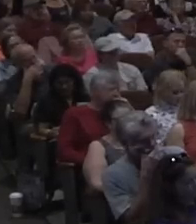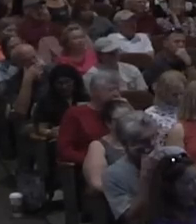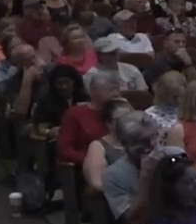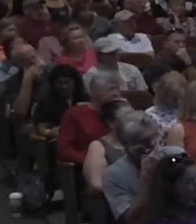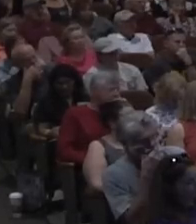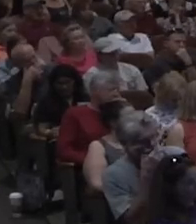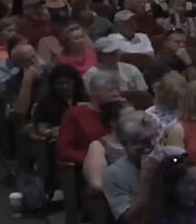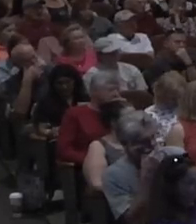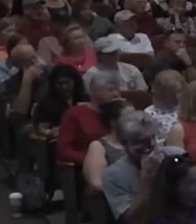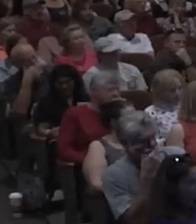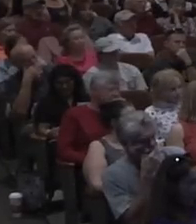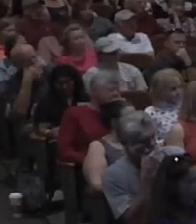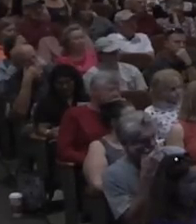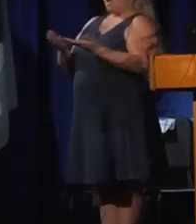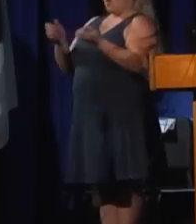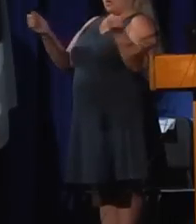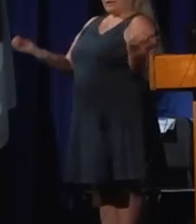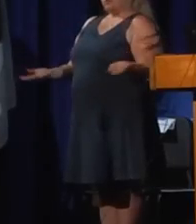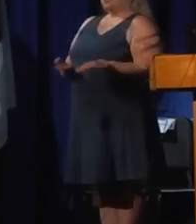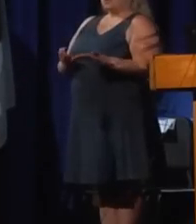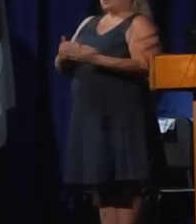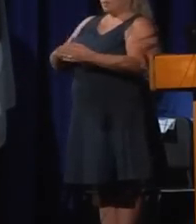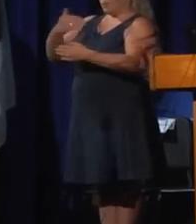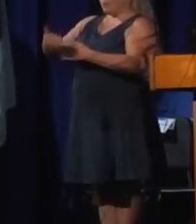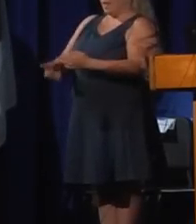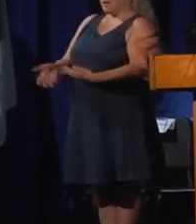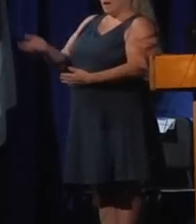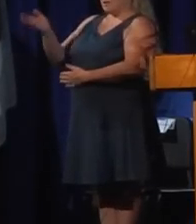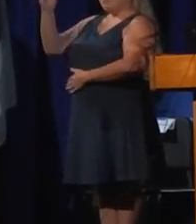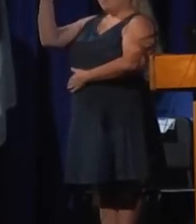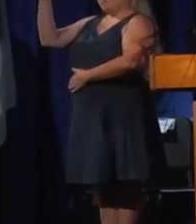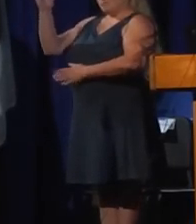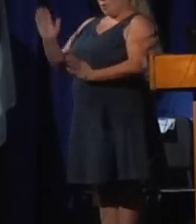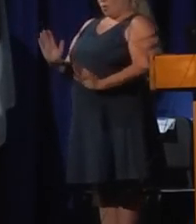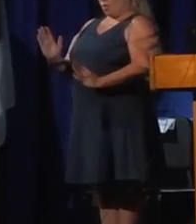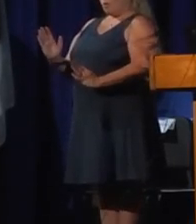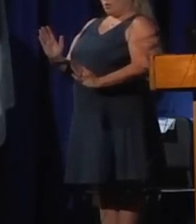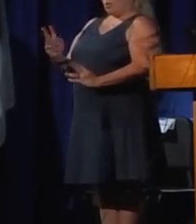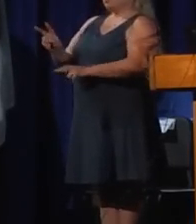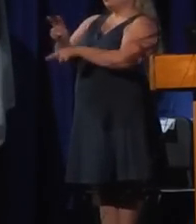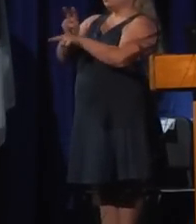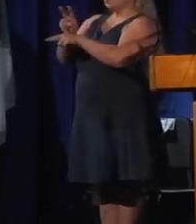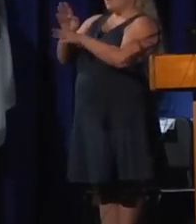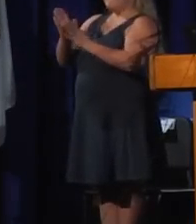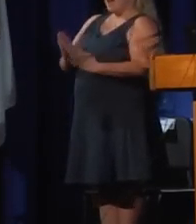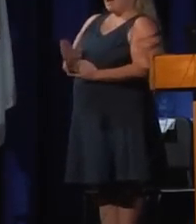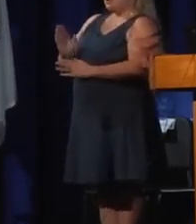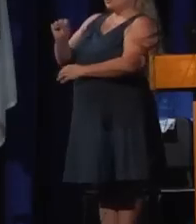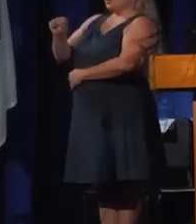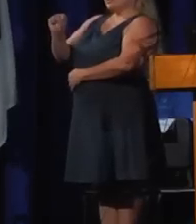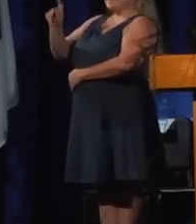I'd like to introduce as the next speaker our supervisor for the First District, Steve Bennett.